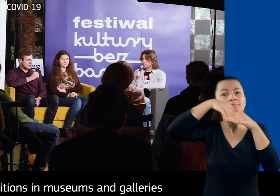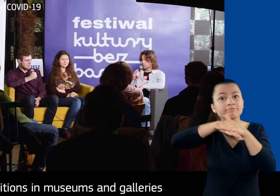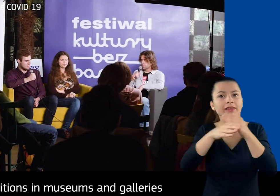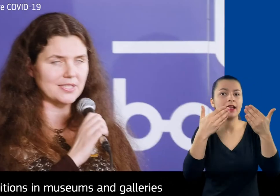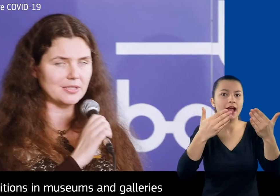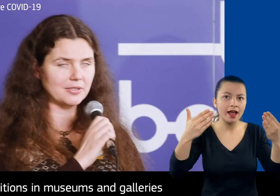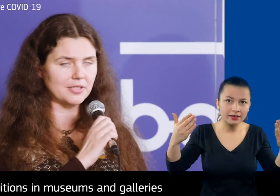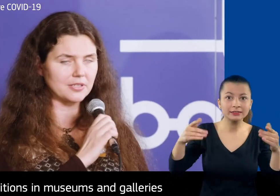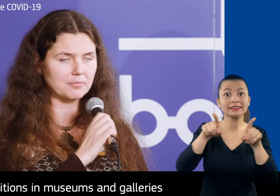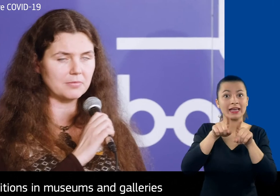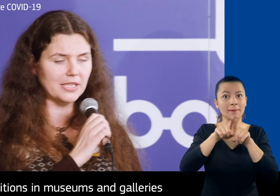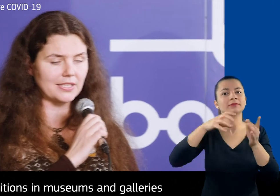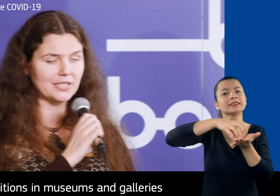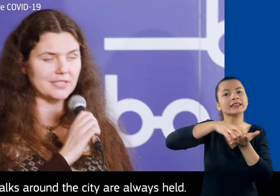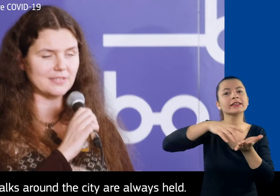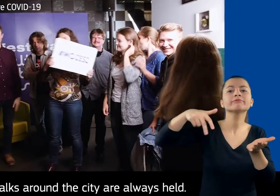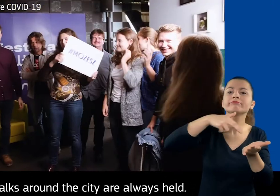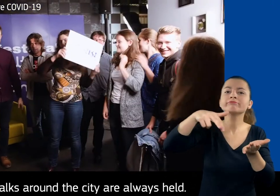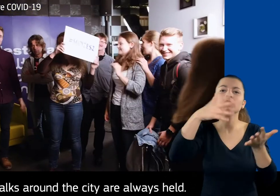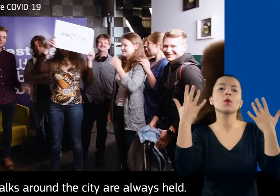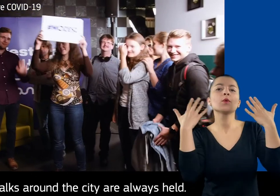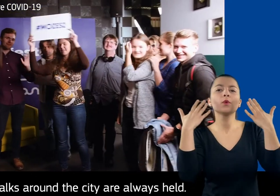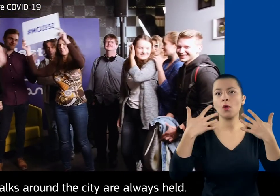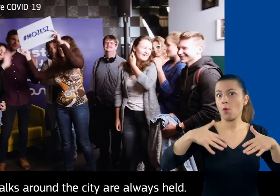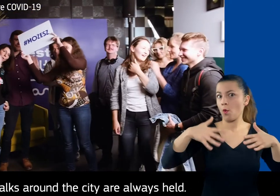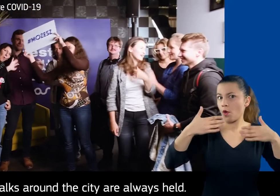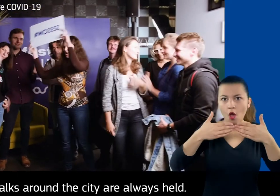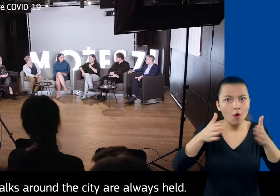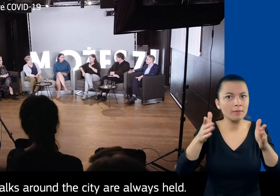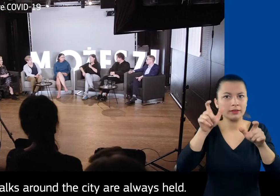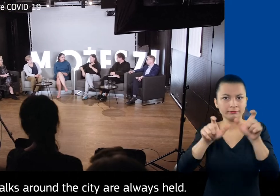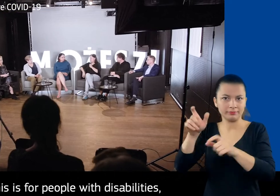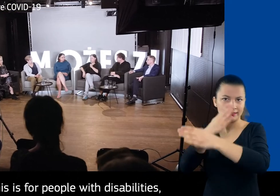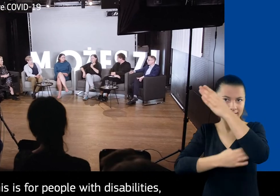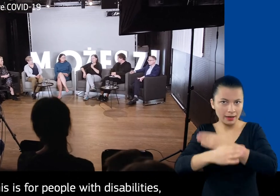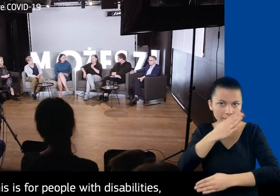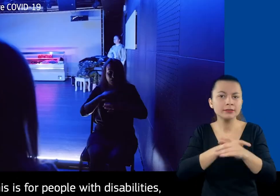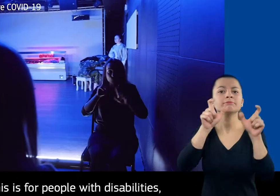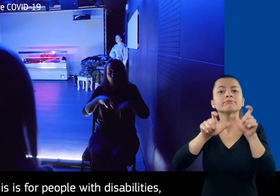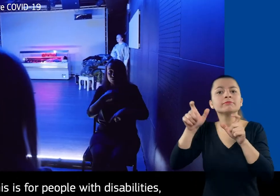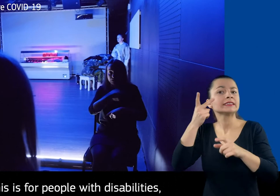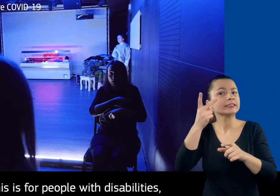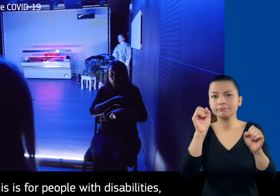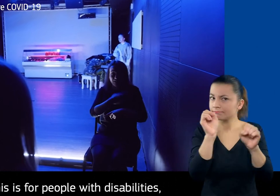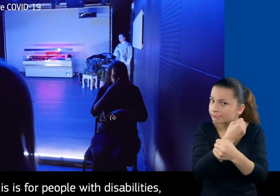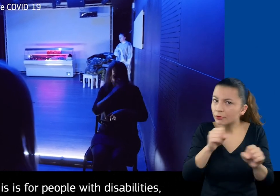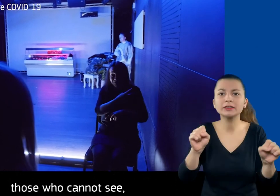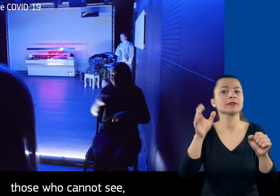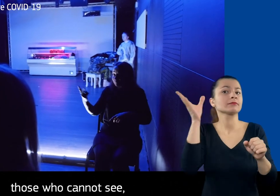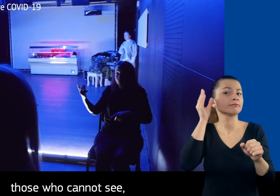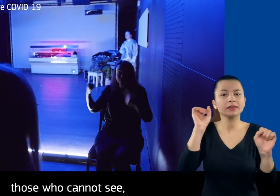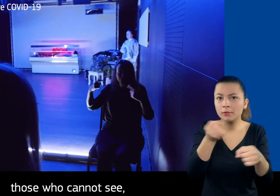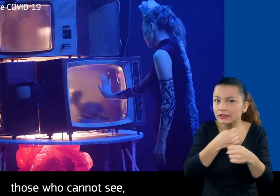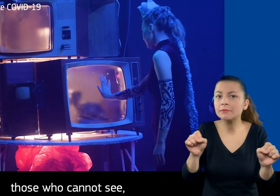exhibitions in museums and galleries, or even walks around the city are always held. All this is for people with disabilities.